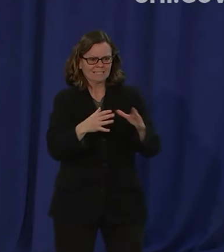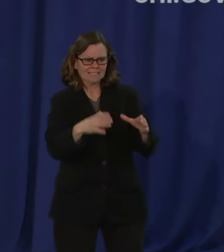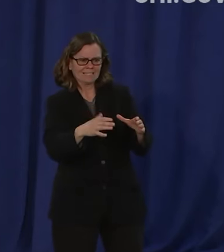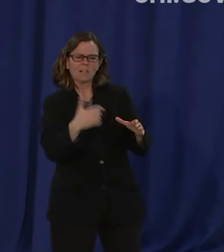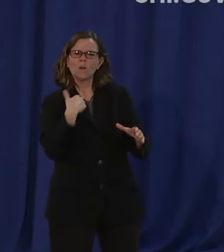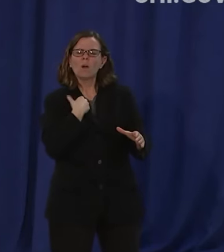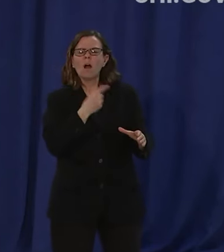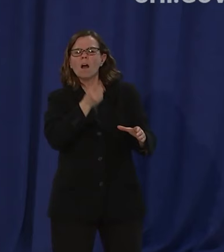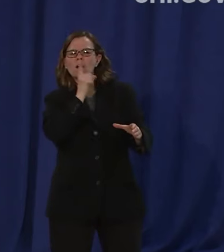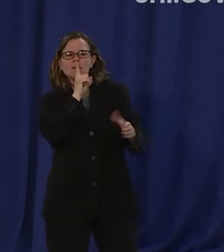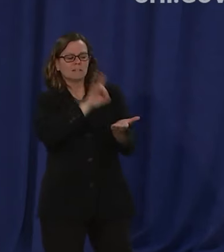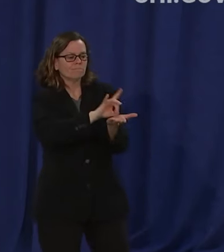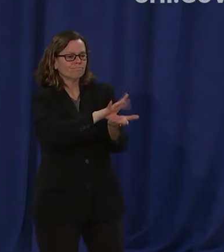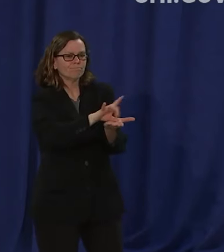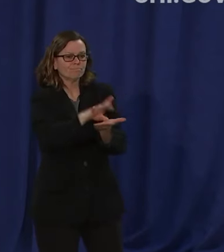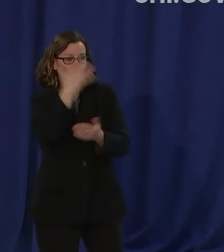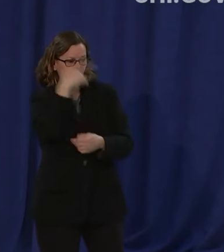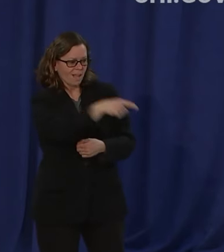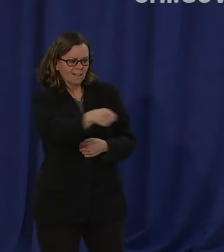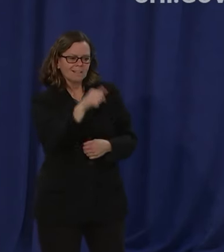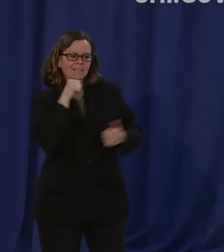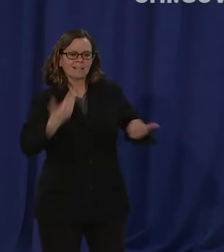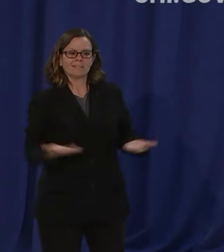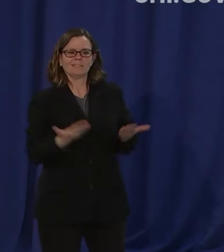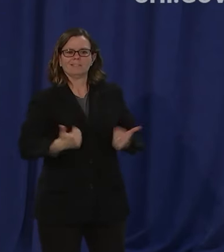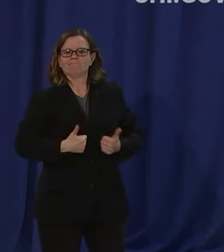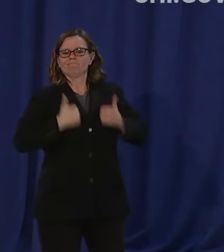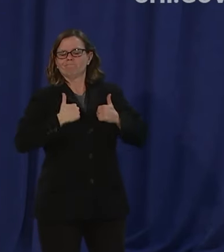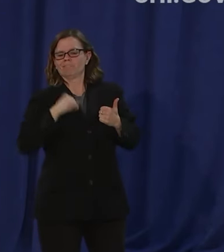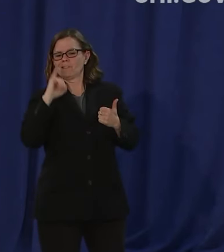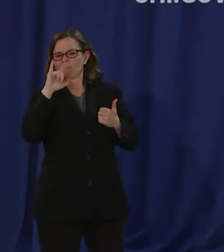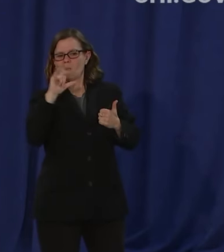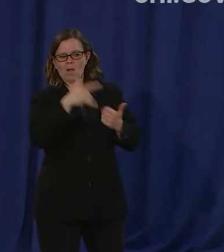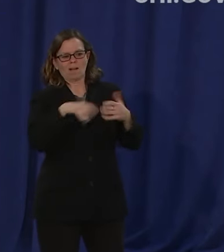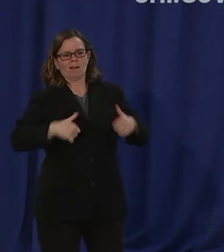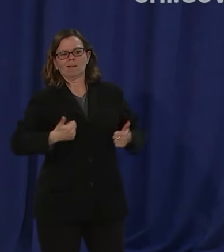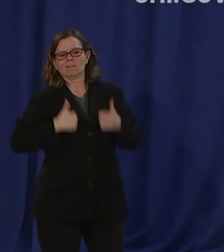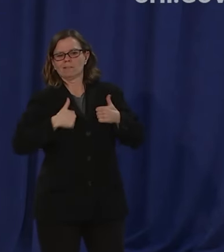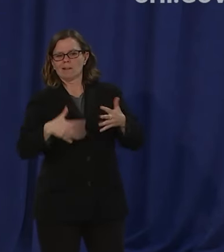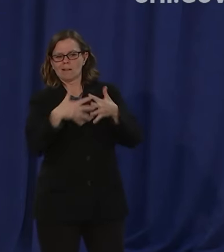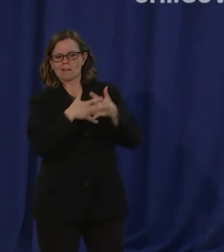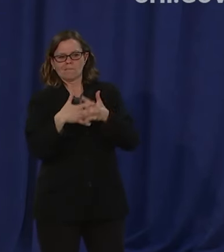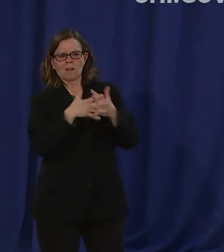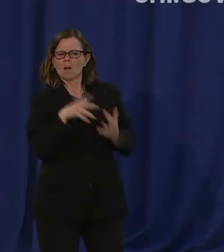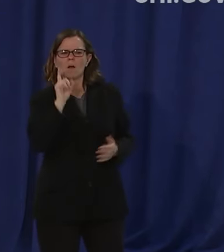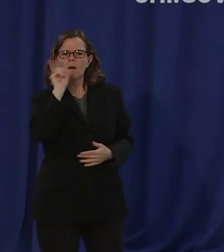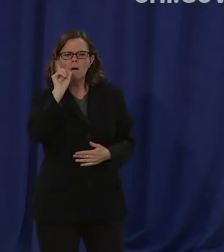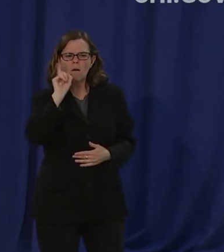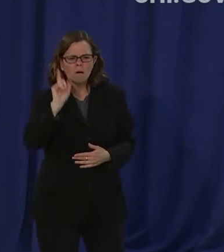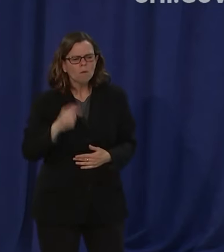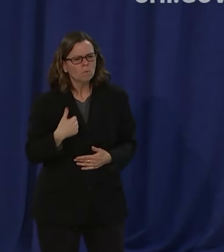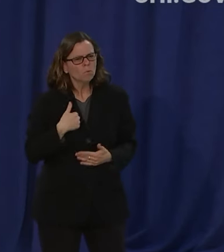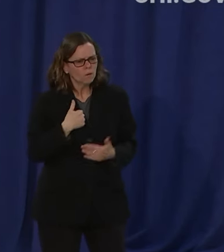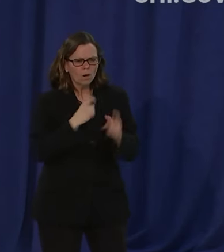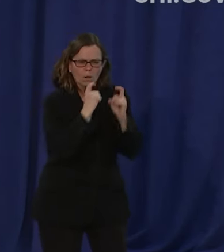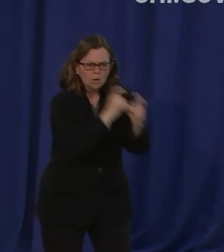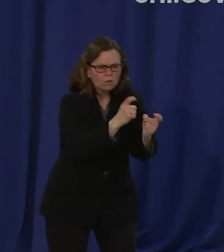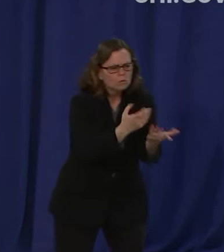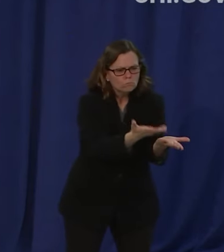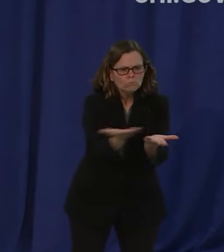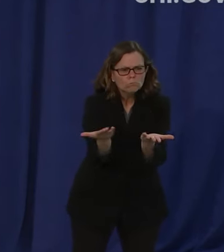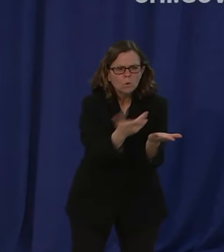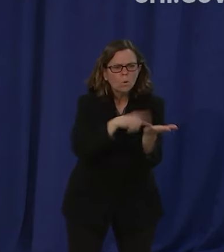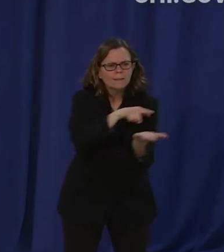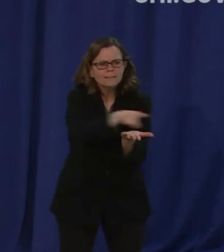ever but particularly in this time of need solely on the basis of citizenship status um so that's really